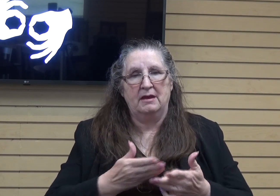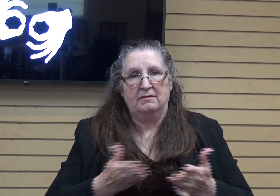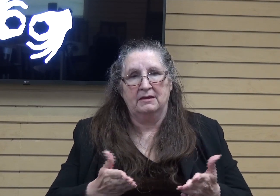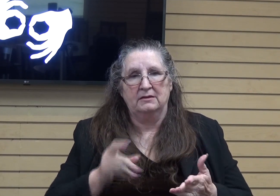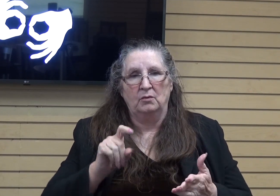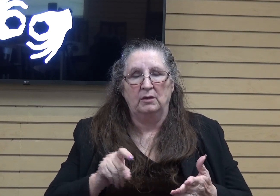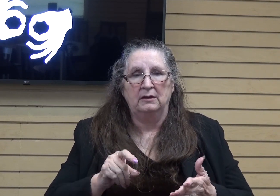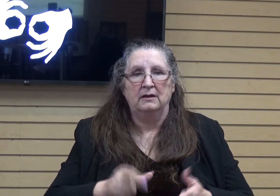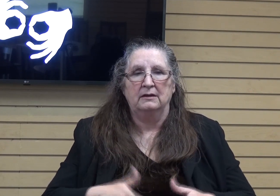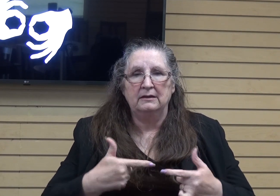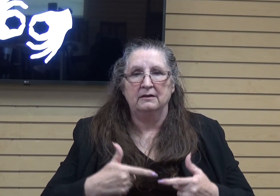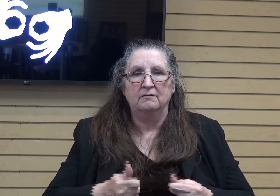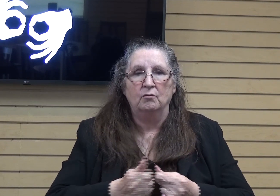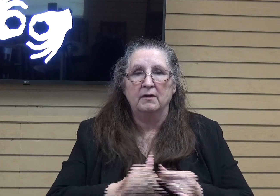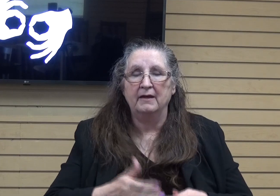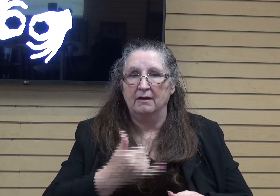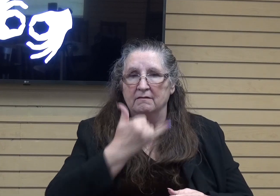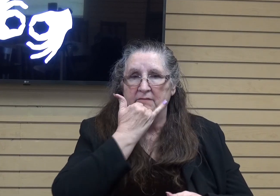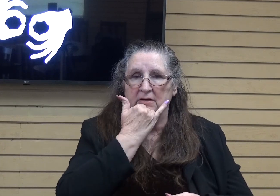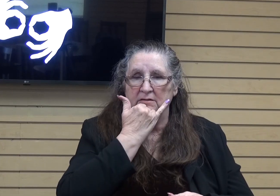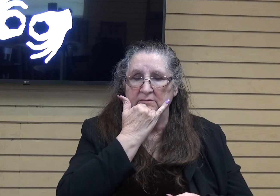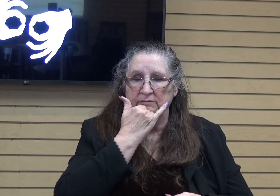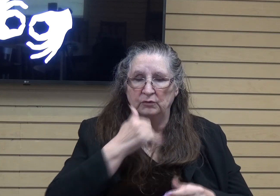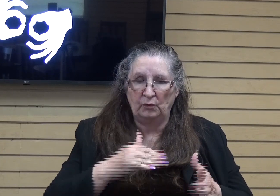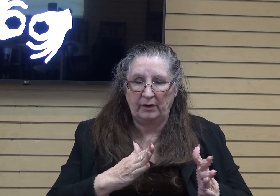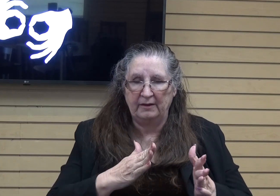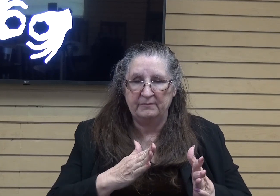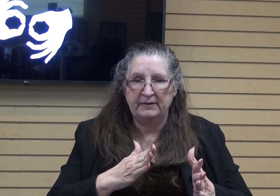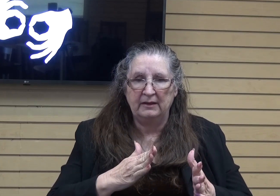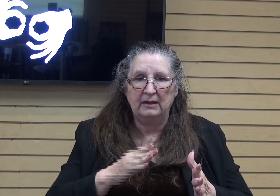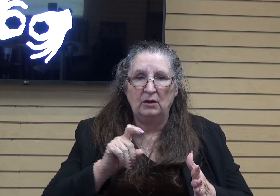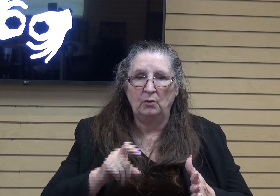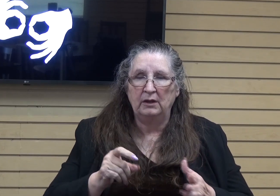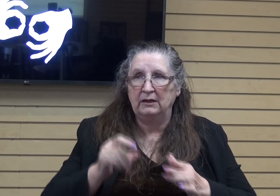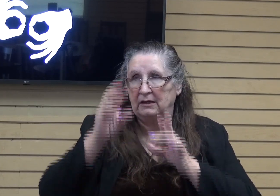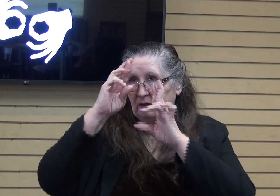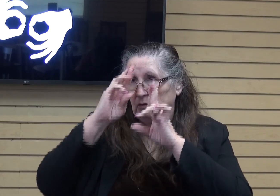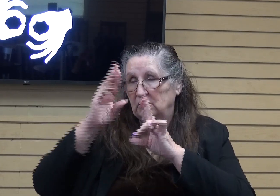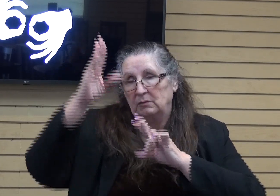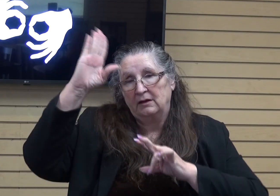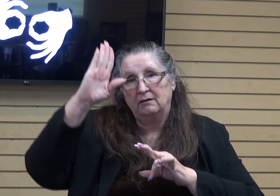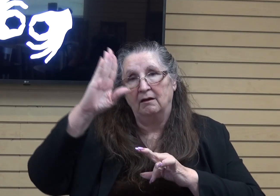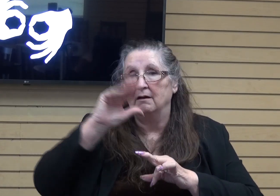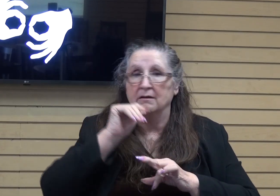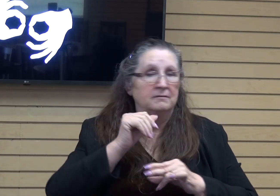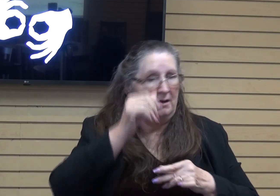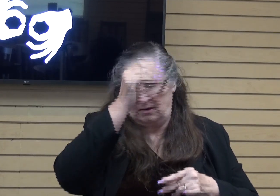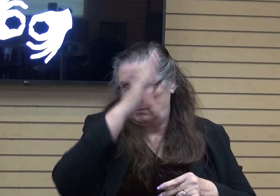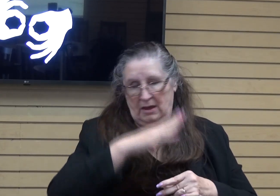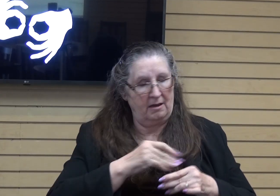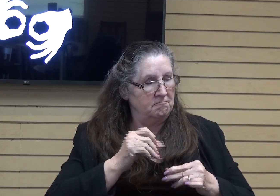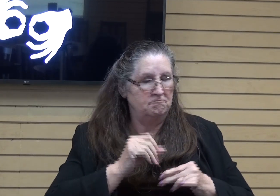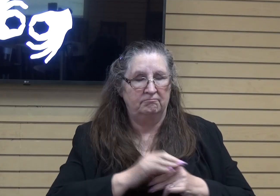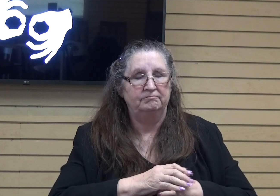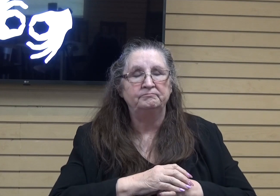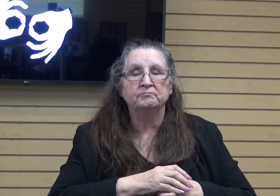in a faultless manner, and we need to fear God instead of man. Now what I want you to